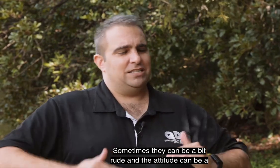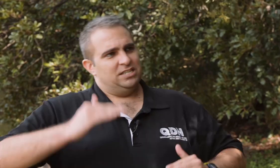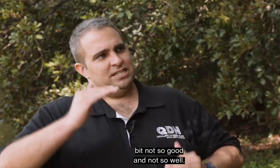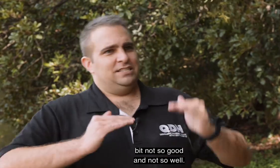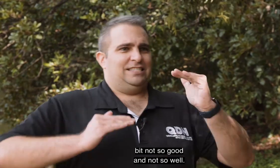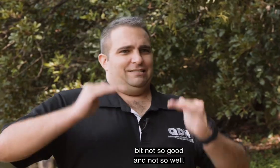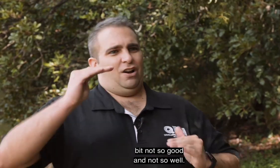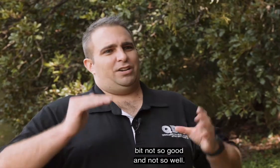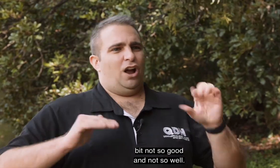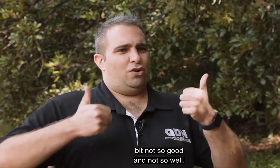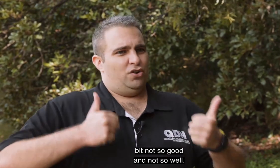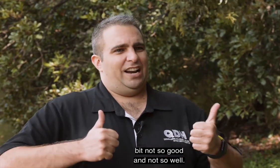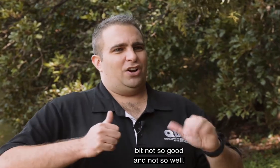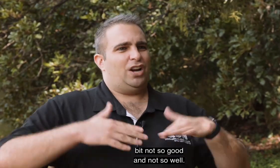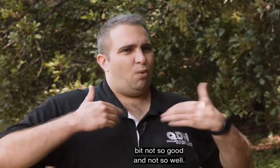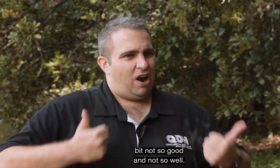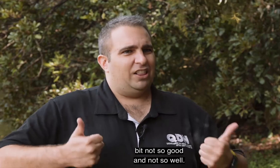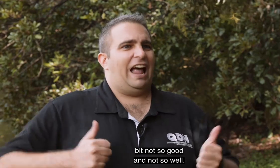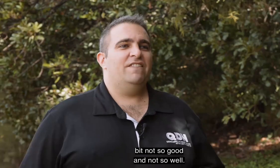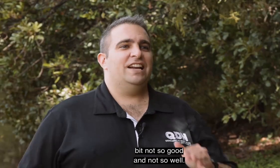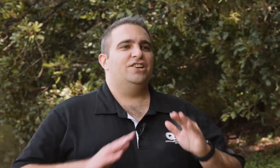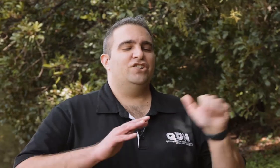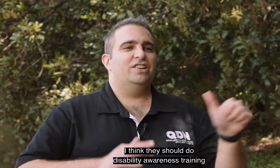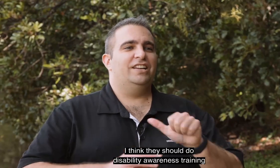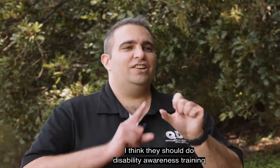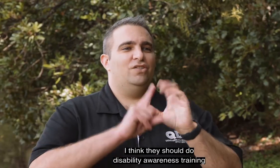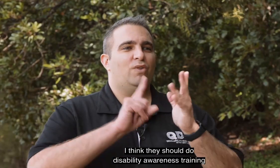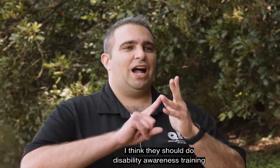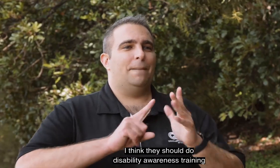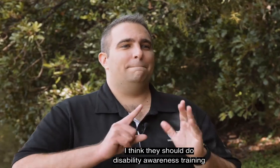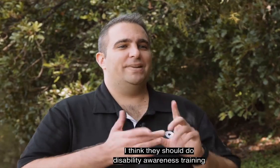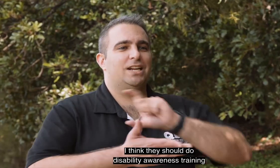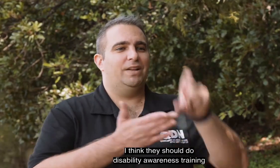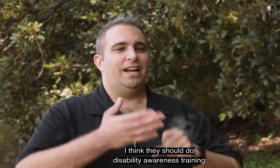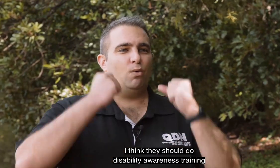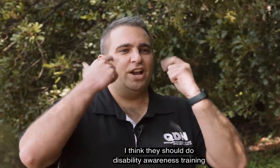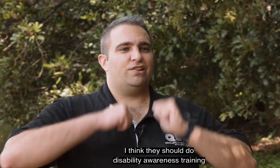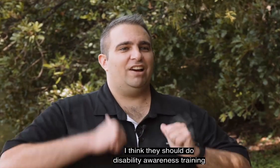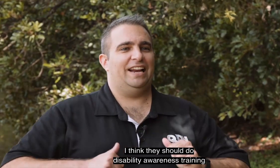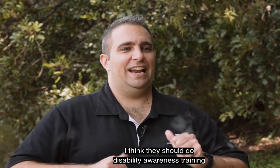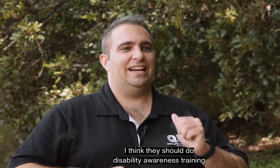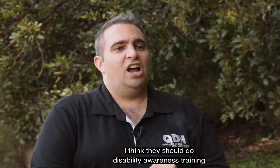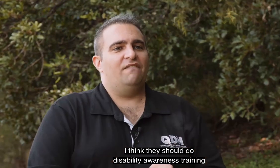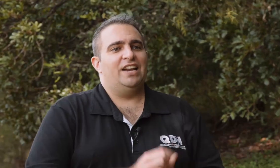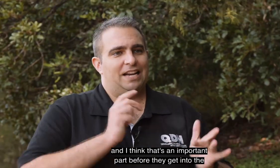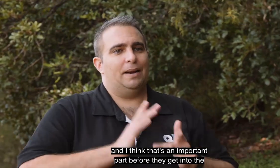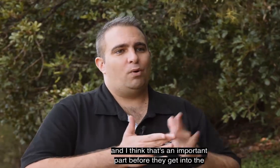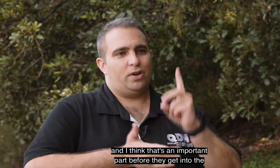not so good and not so well. I think they should do disability awareness training and I think that's an important